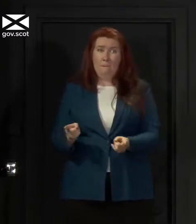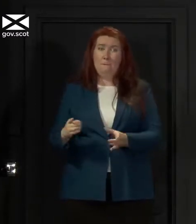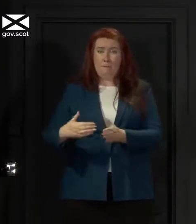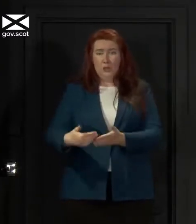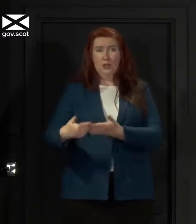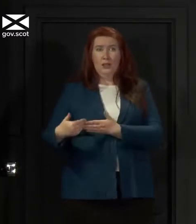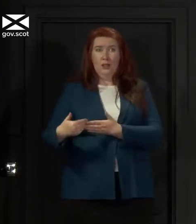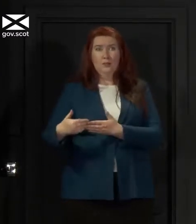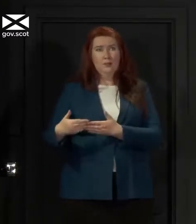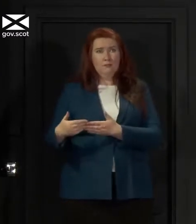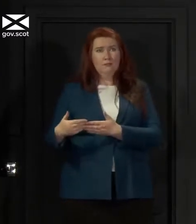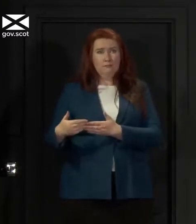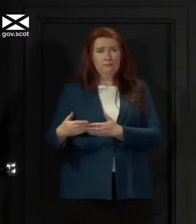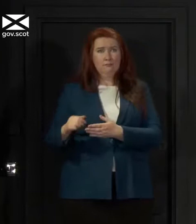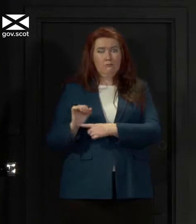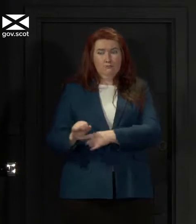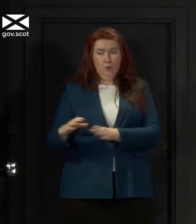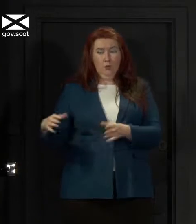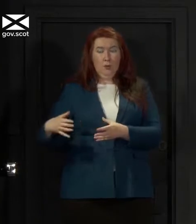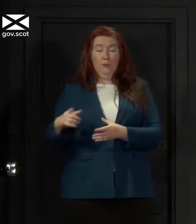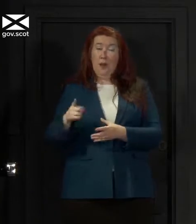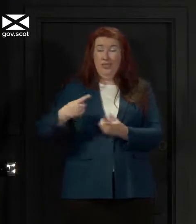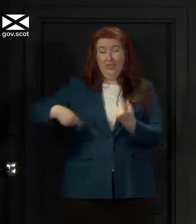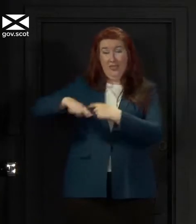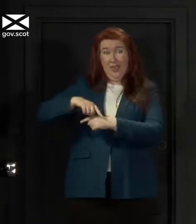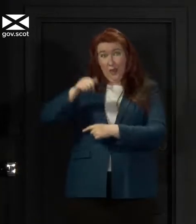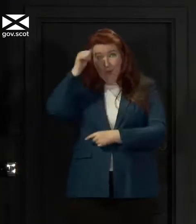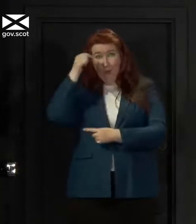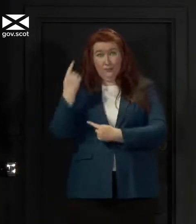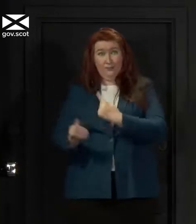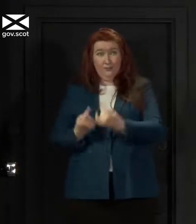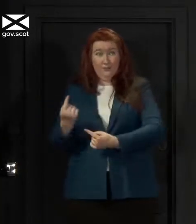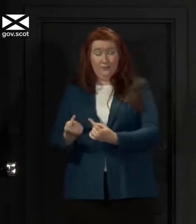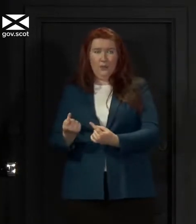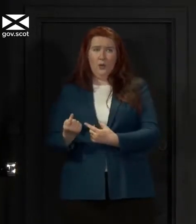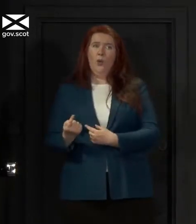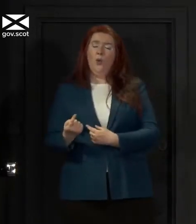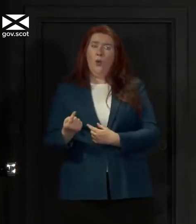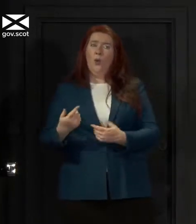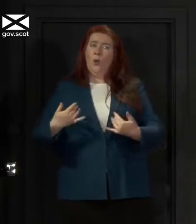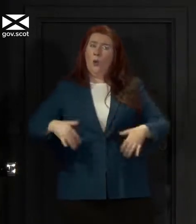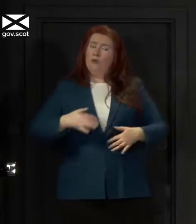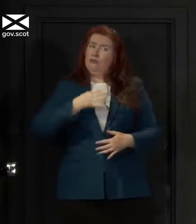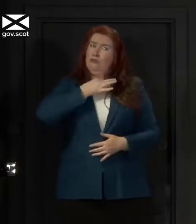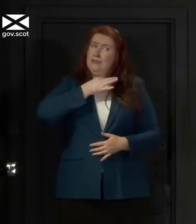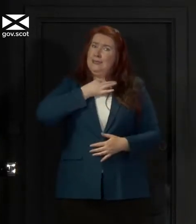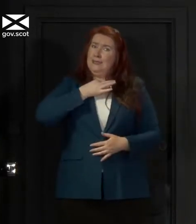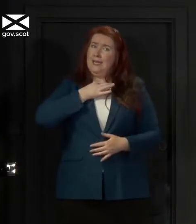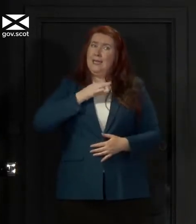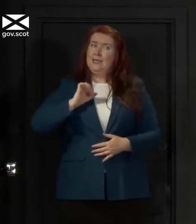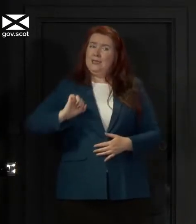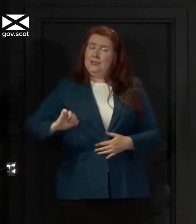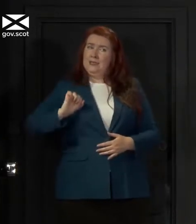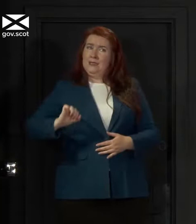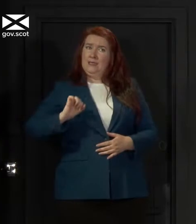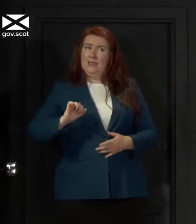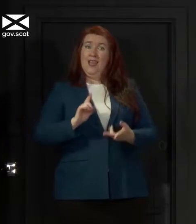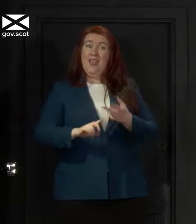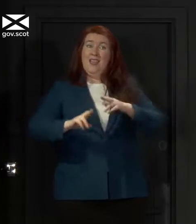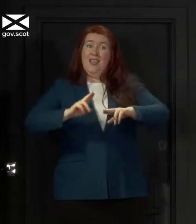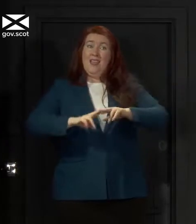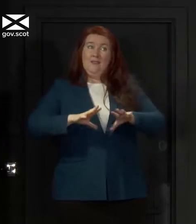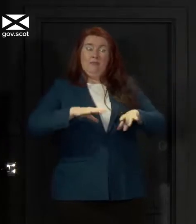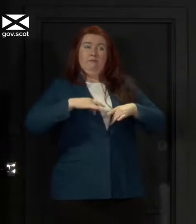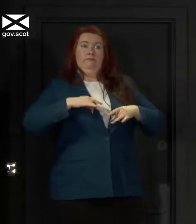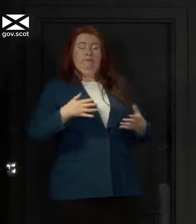but I also know that they know that they are in a very risky position in terms of